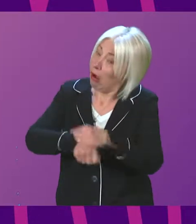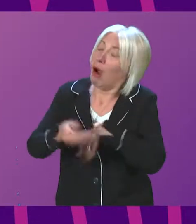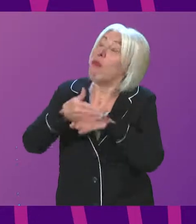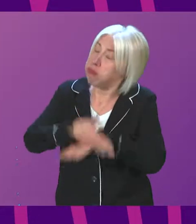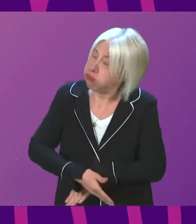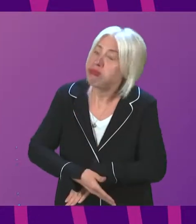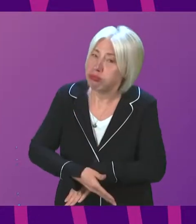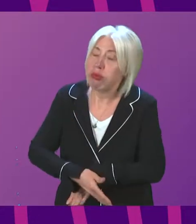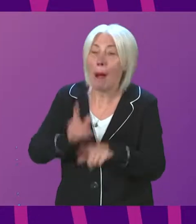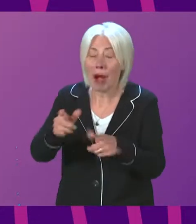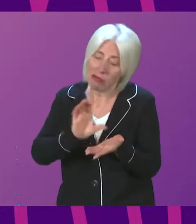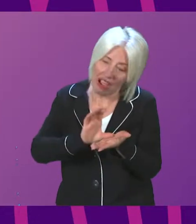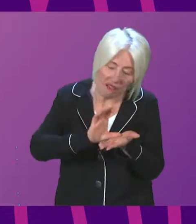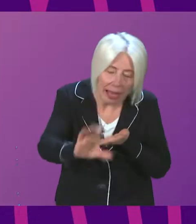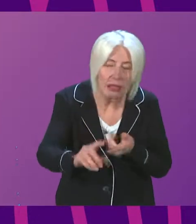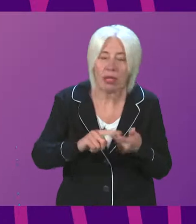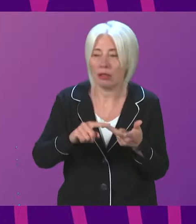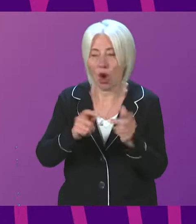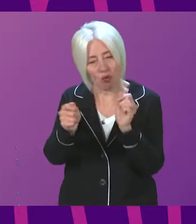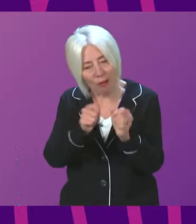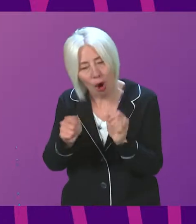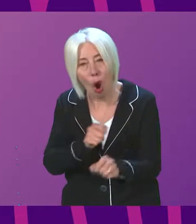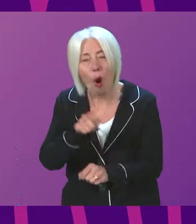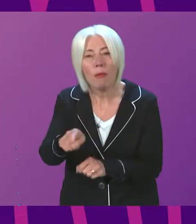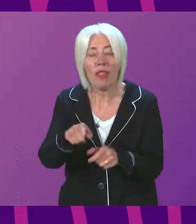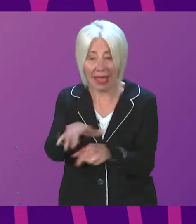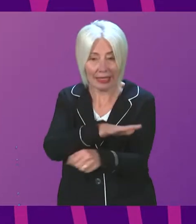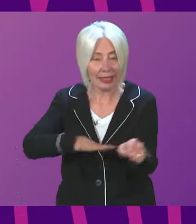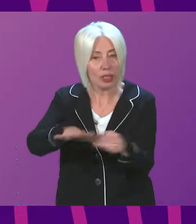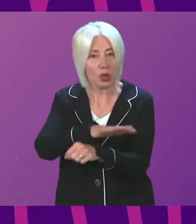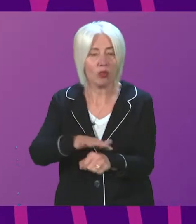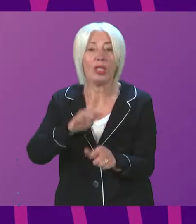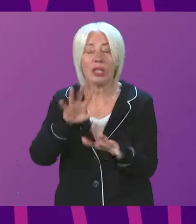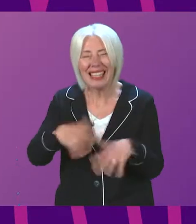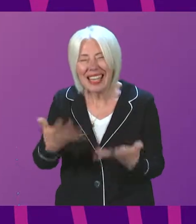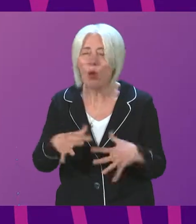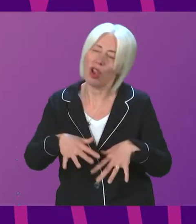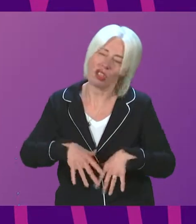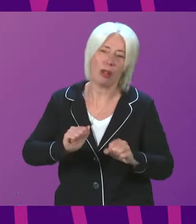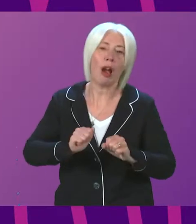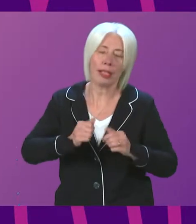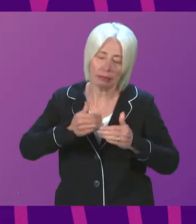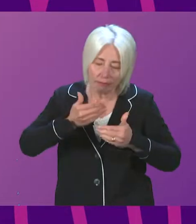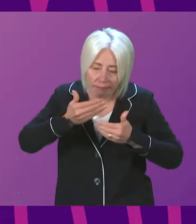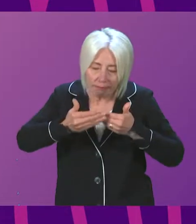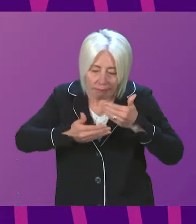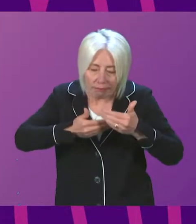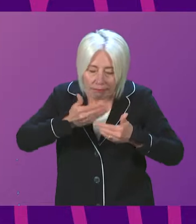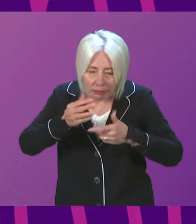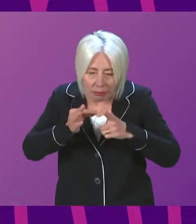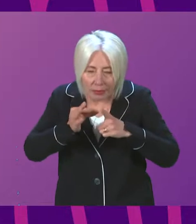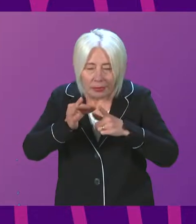we are making, the reforms that we are making within mental health treatment services are starting to deliver that improvement.